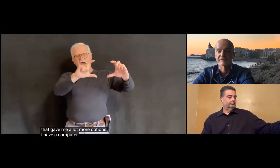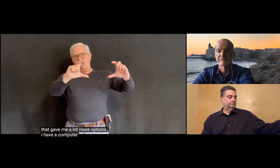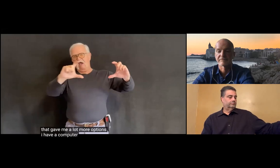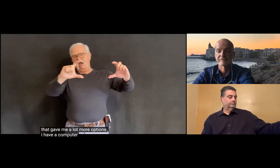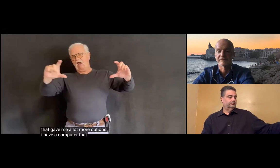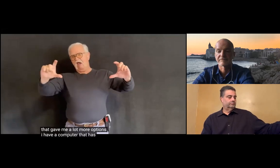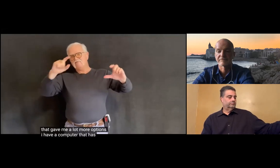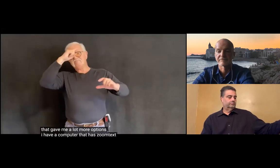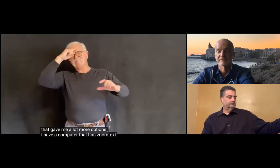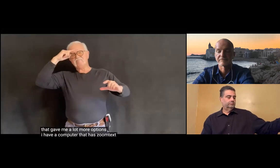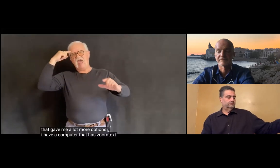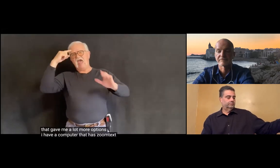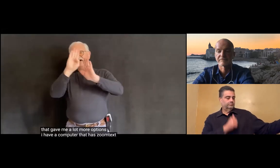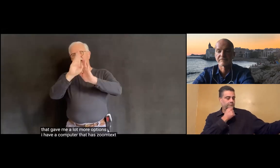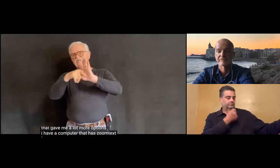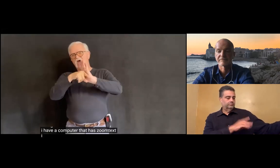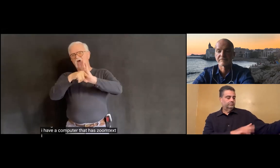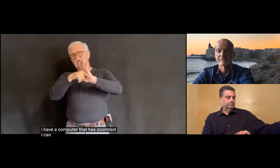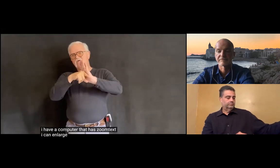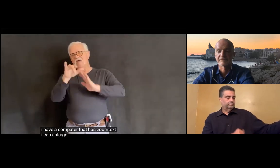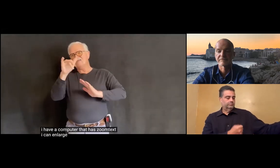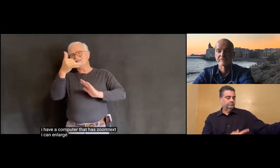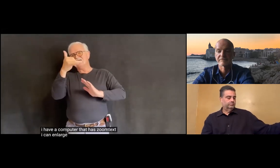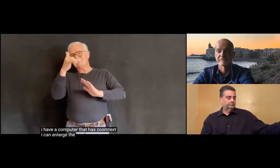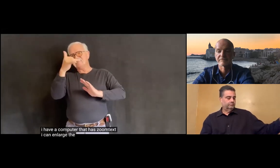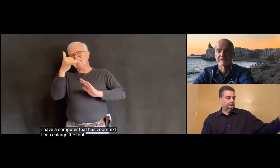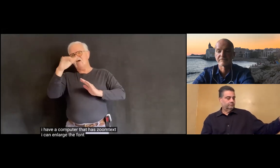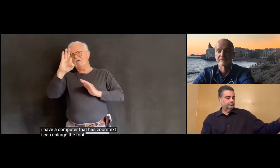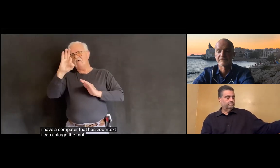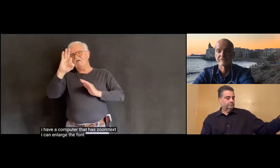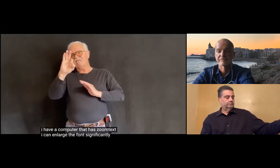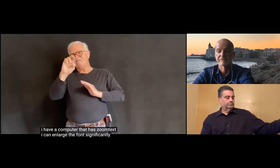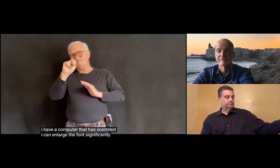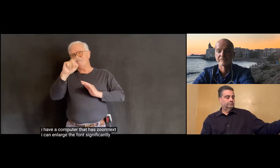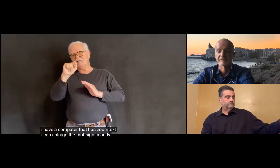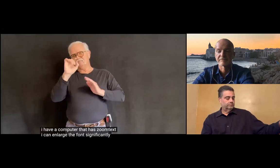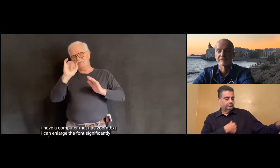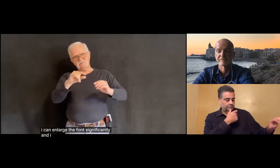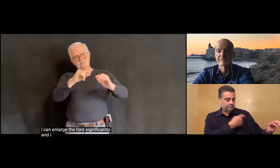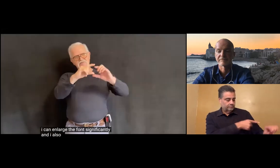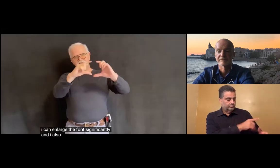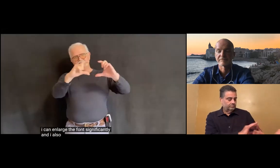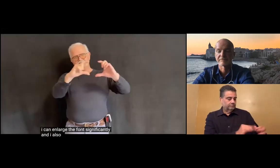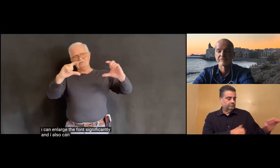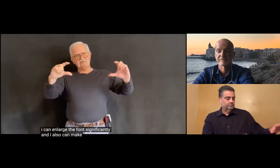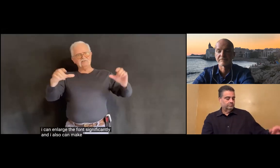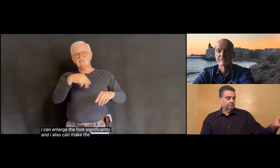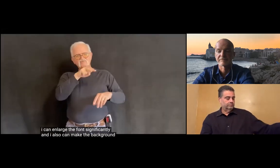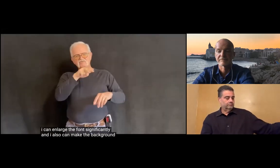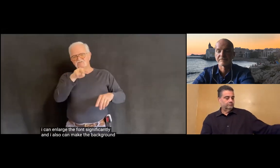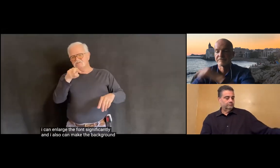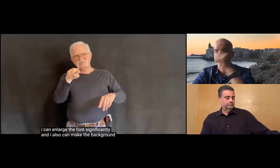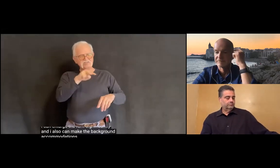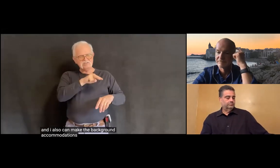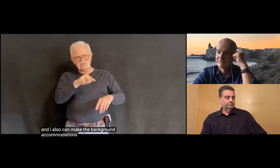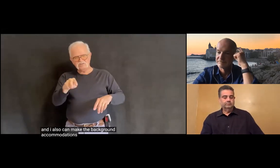the computer with my screen text. I can enlarge the font significantly, and I also can make the